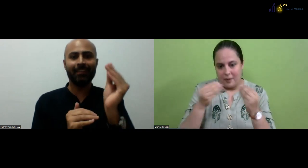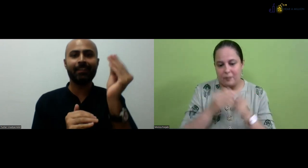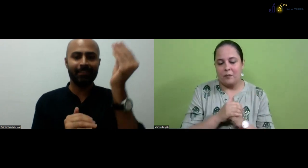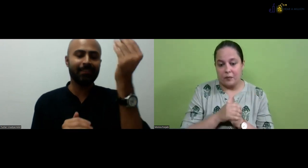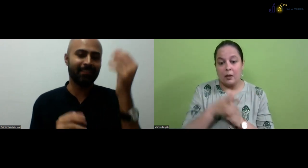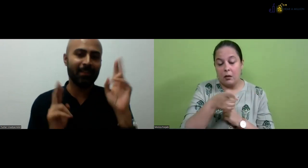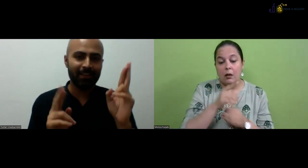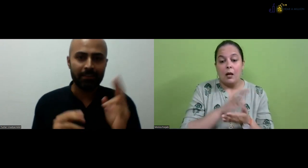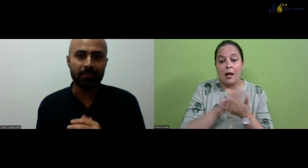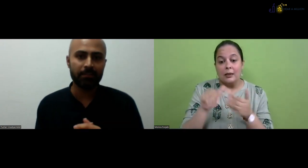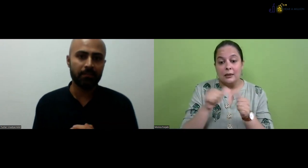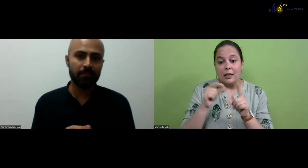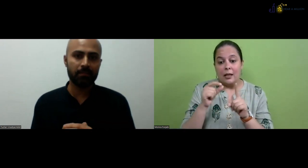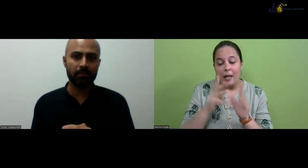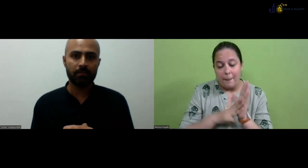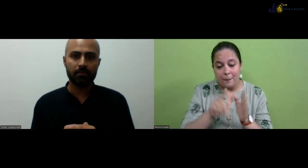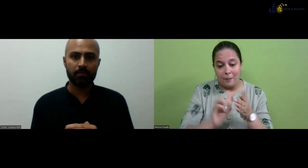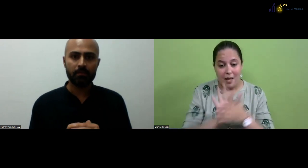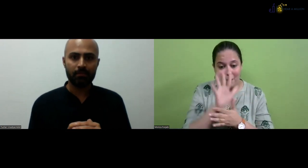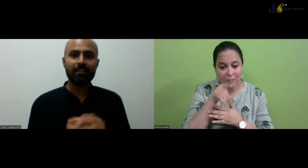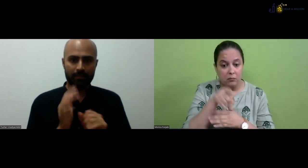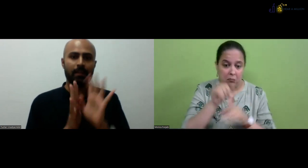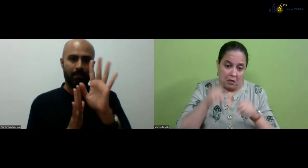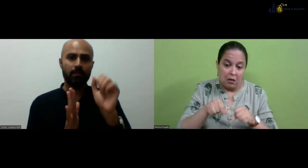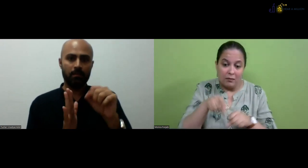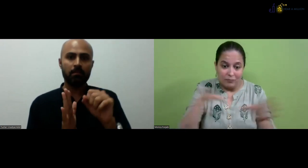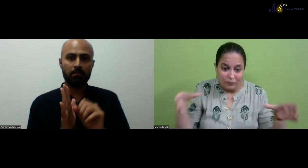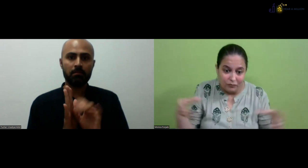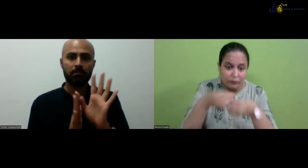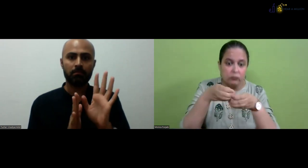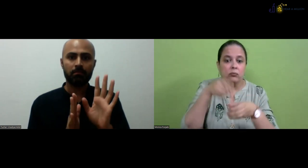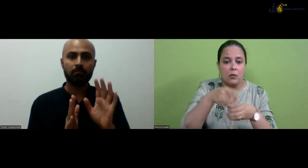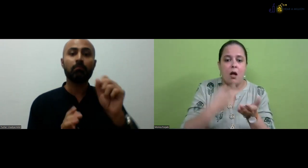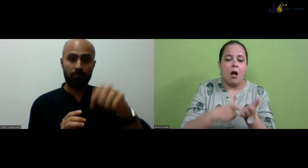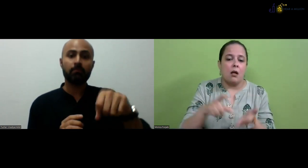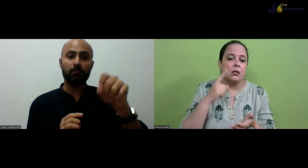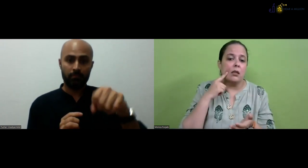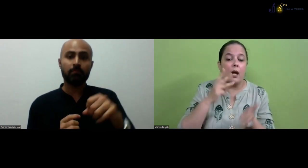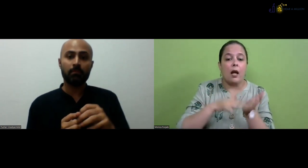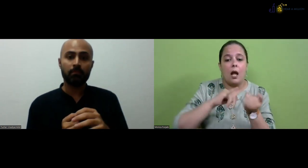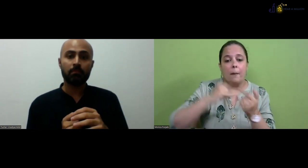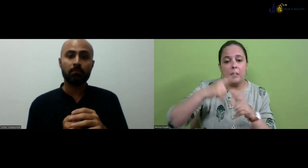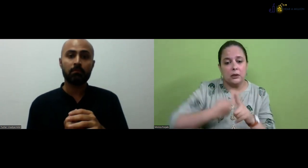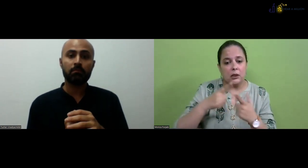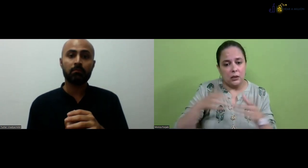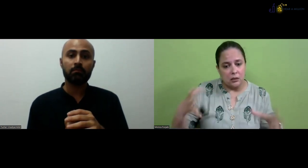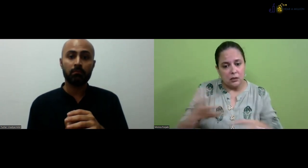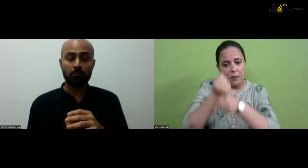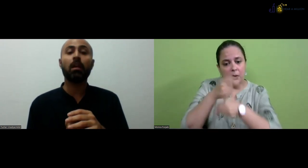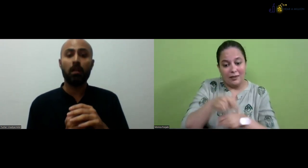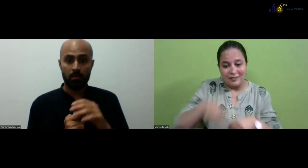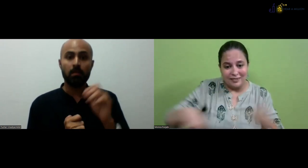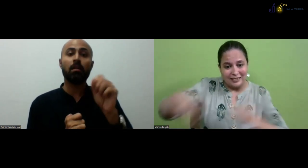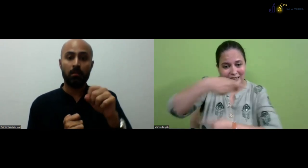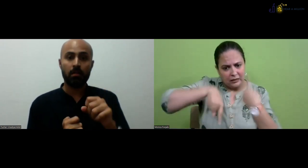uh, keep going on, but yeah, we see change. Right. Yes. So with here a million, maybe you can, uh, being a